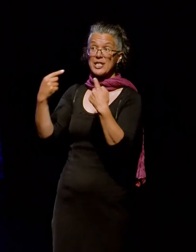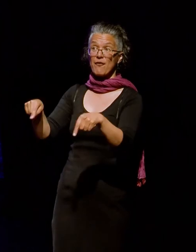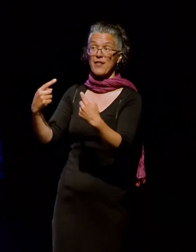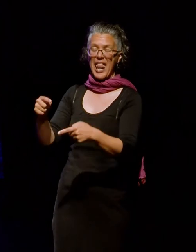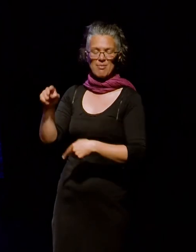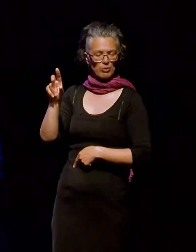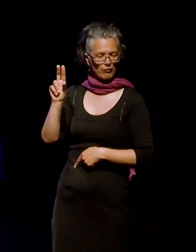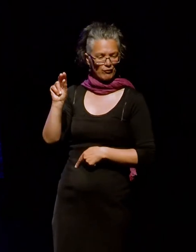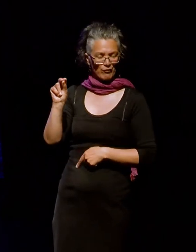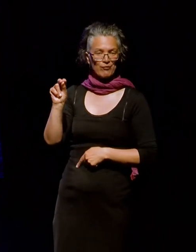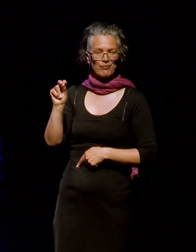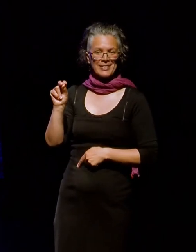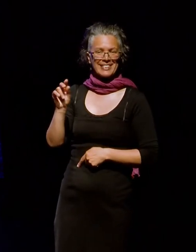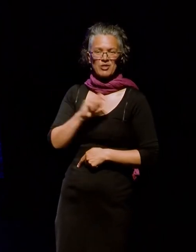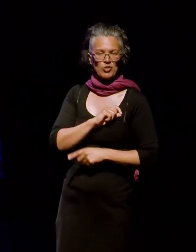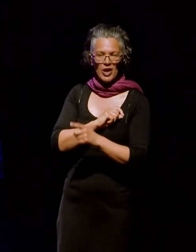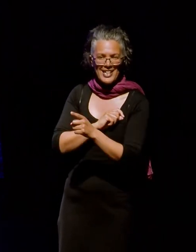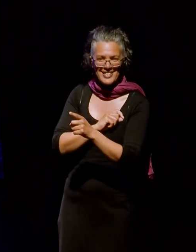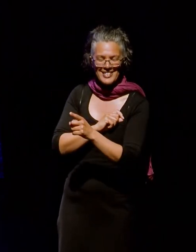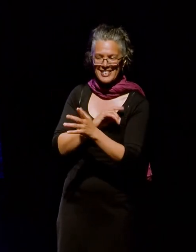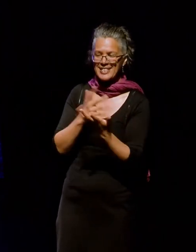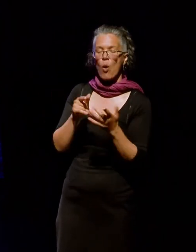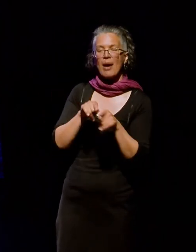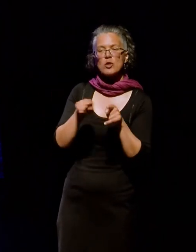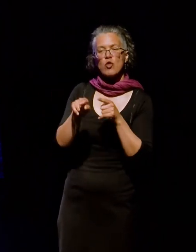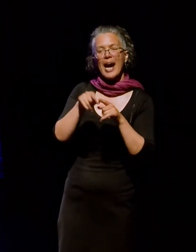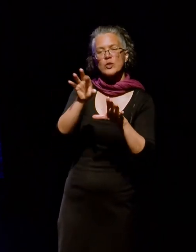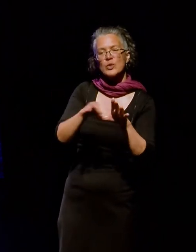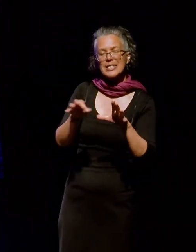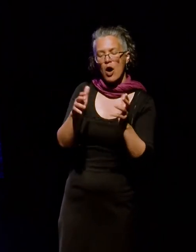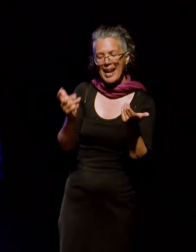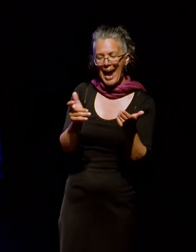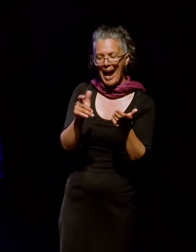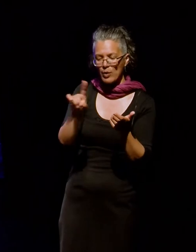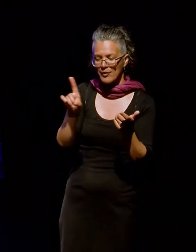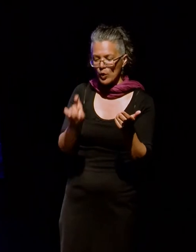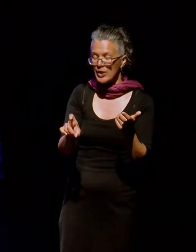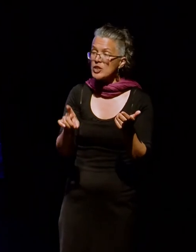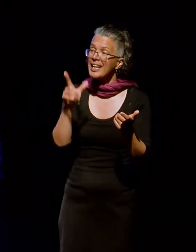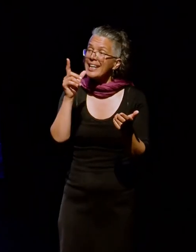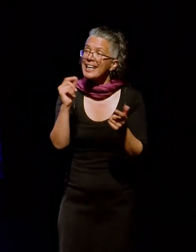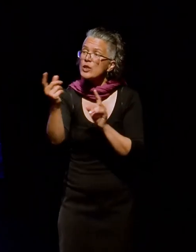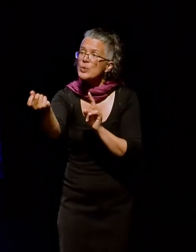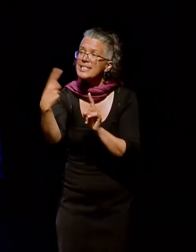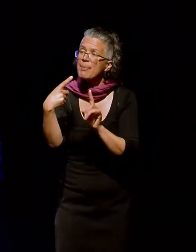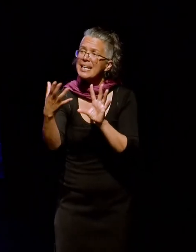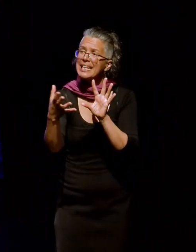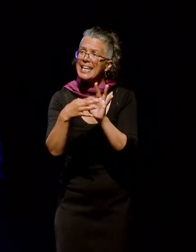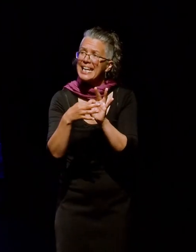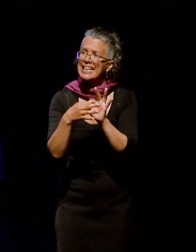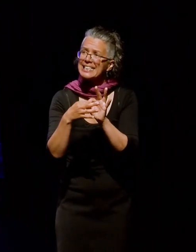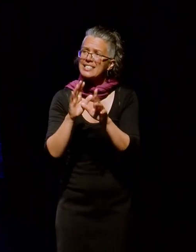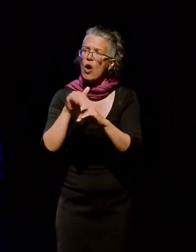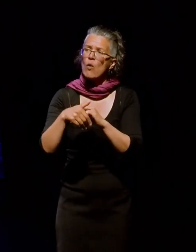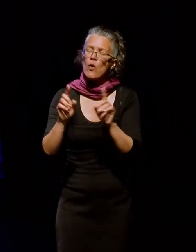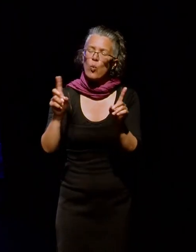I'm trying to design a way to ask people to send me links to the community archives on Facebook, what they perceive as